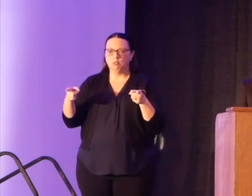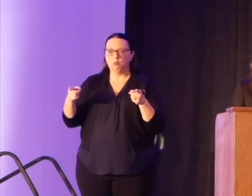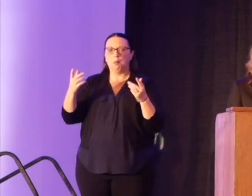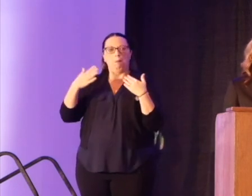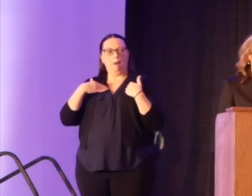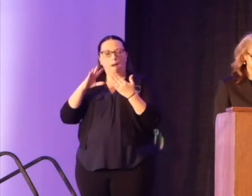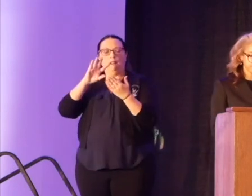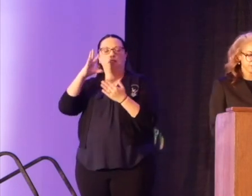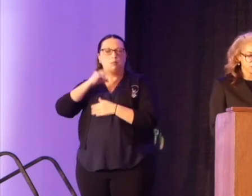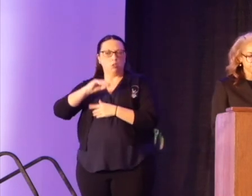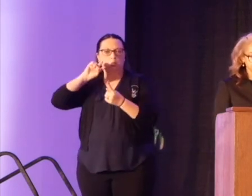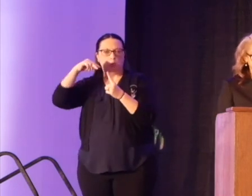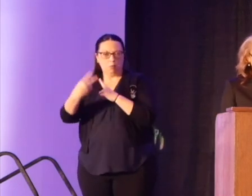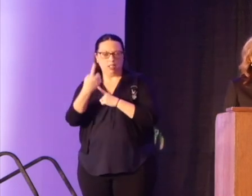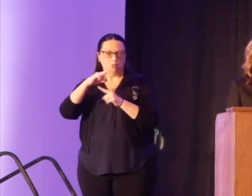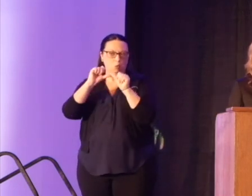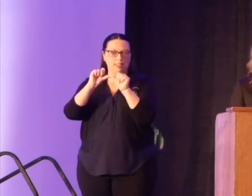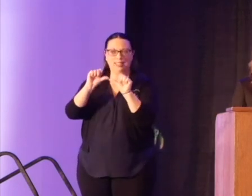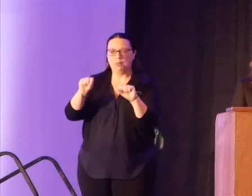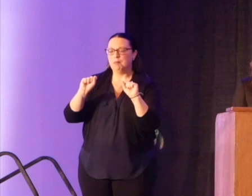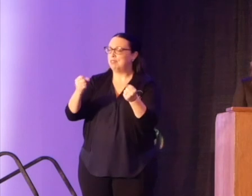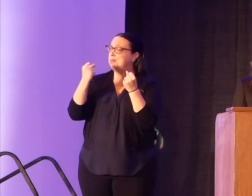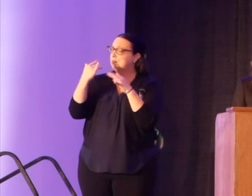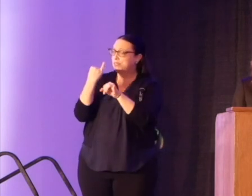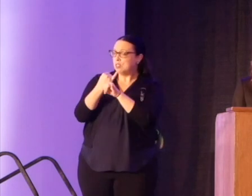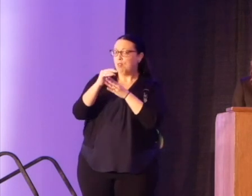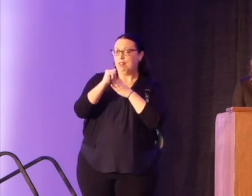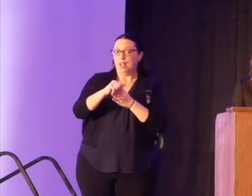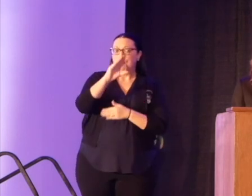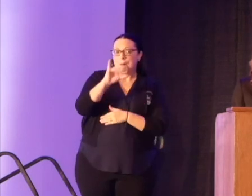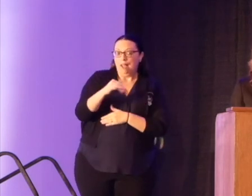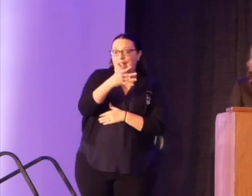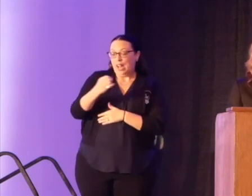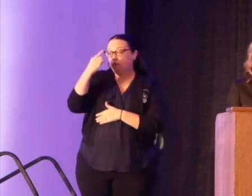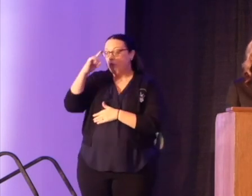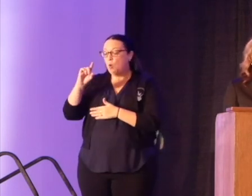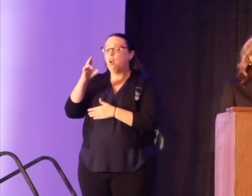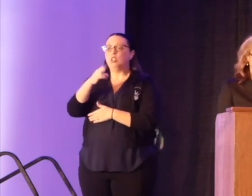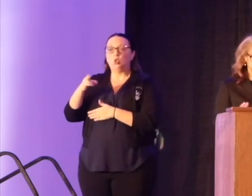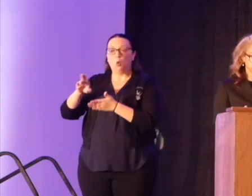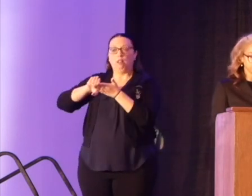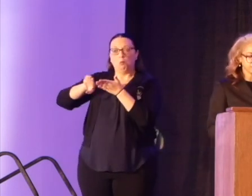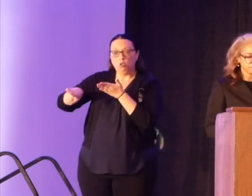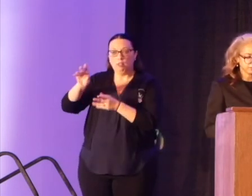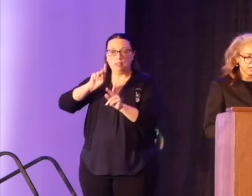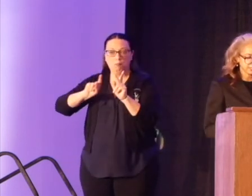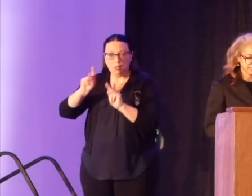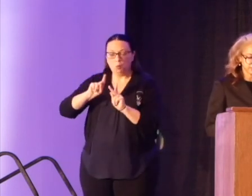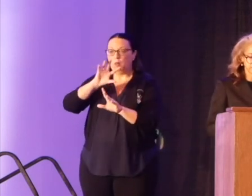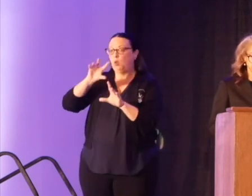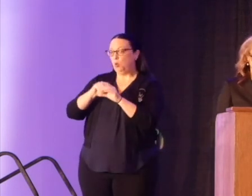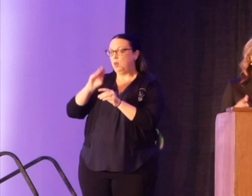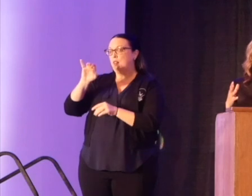sustainability. There are many institutions led by and for historically marginalized people, including the Billie